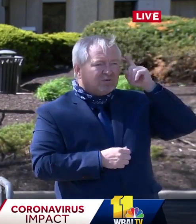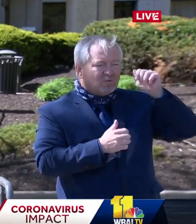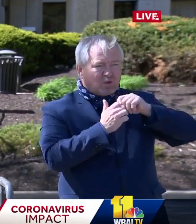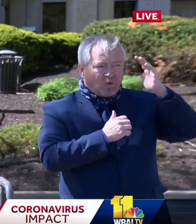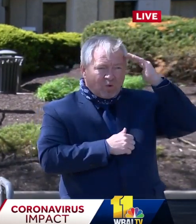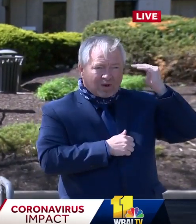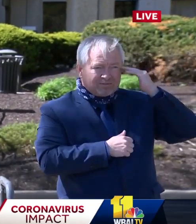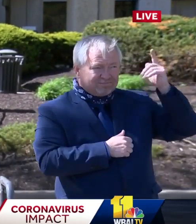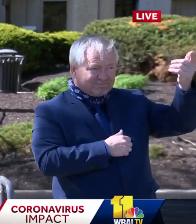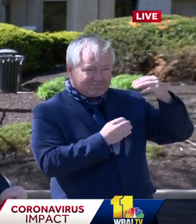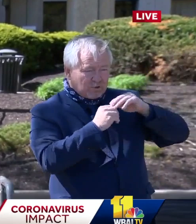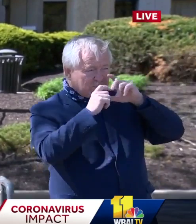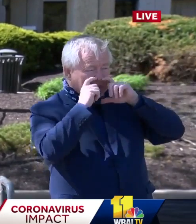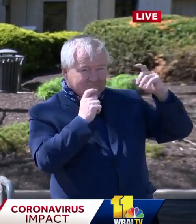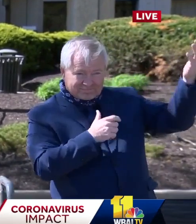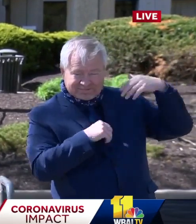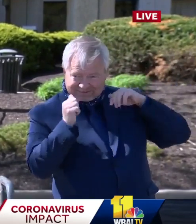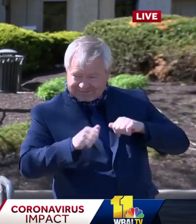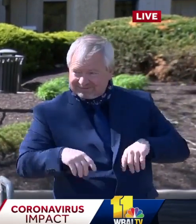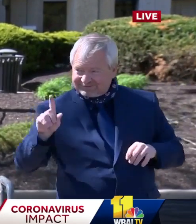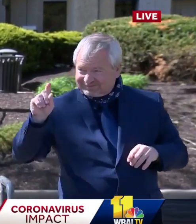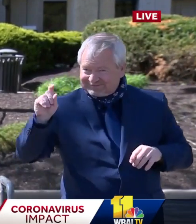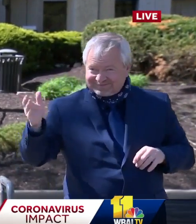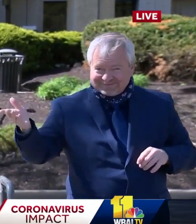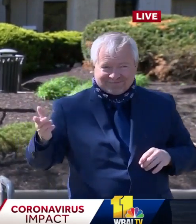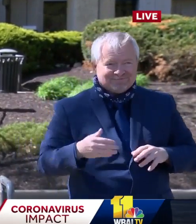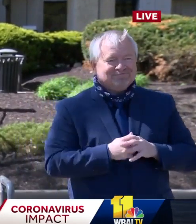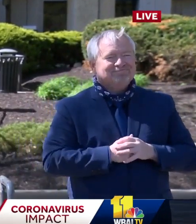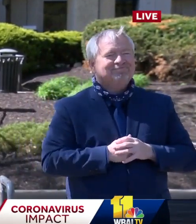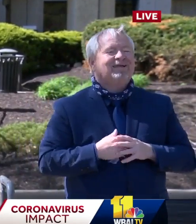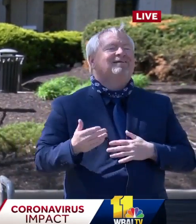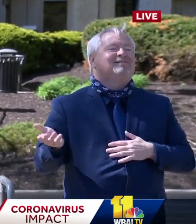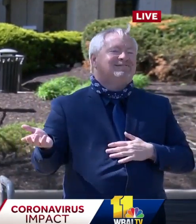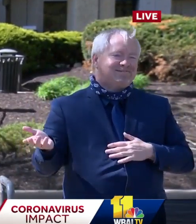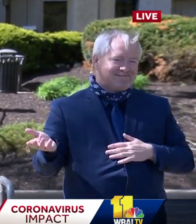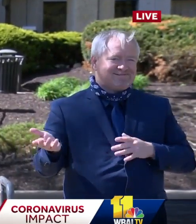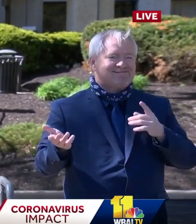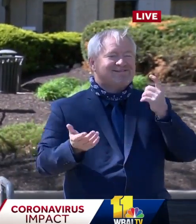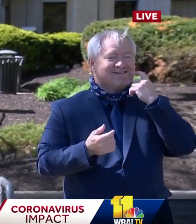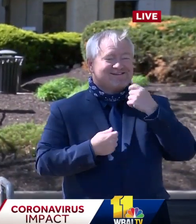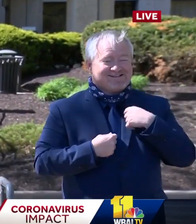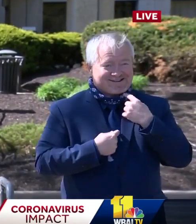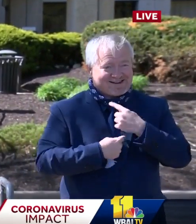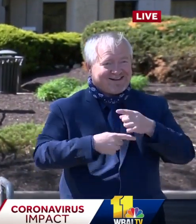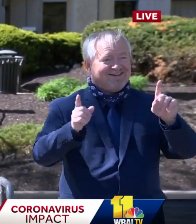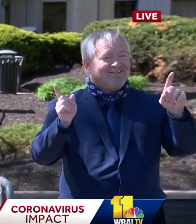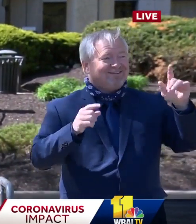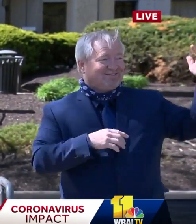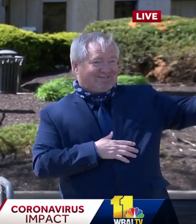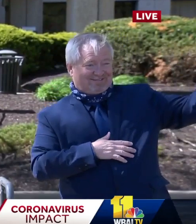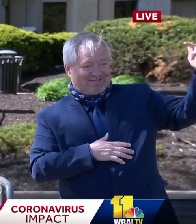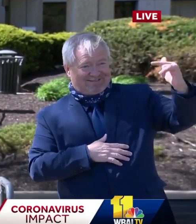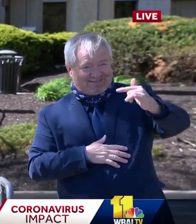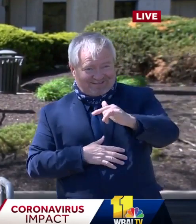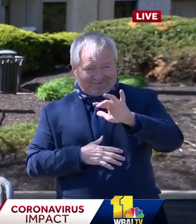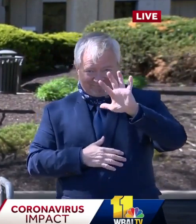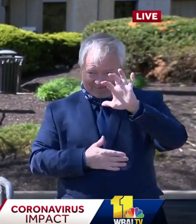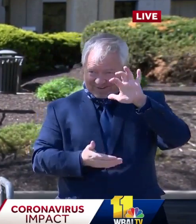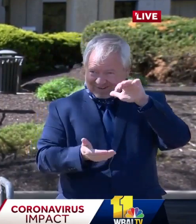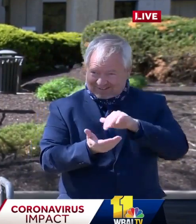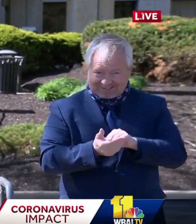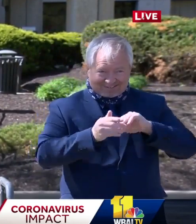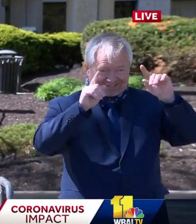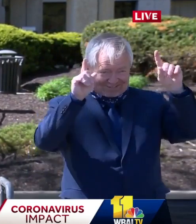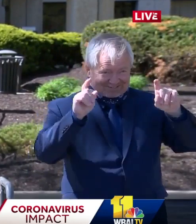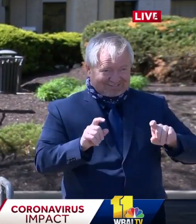Let's just say that on a couple days ago when we announced that we had brought in a half a million tests